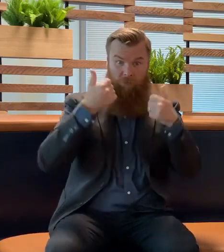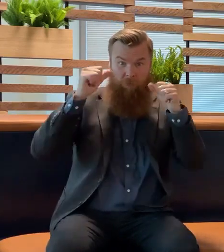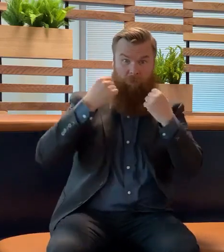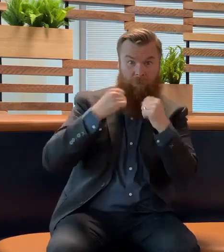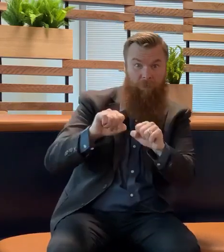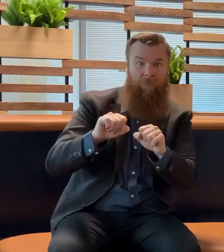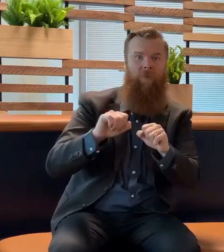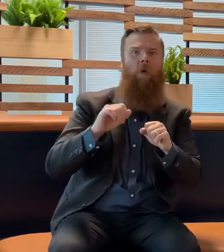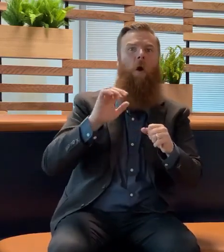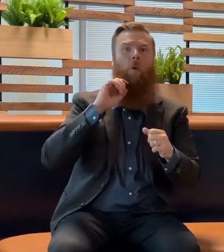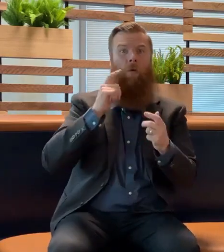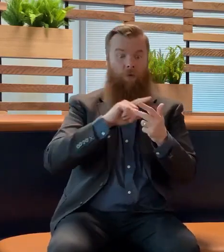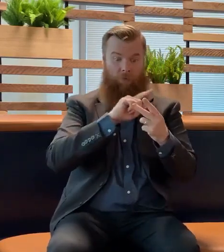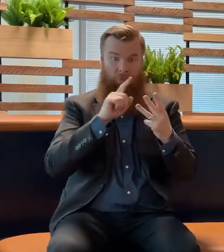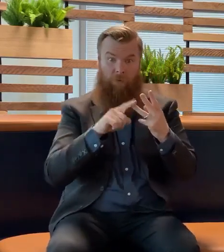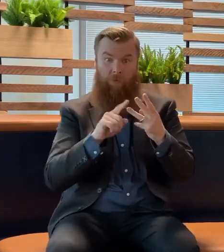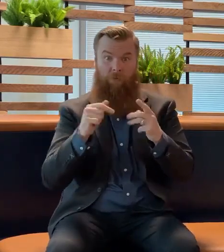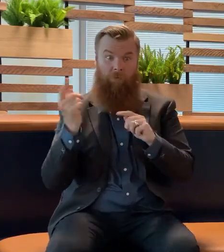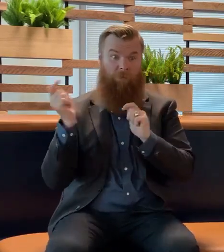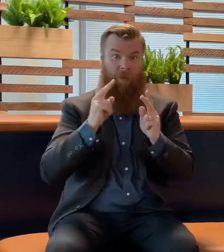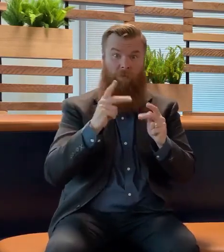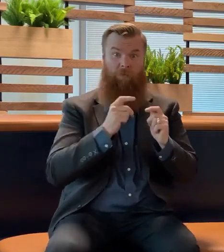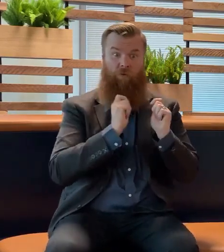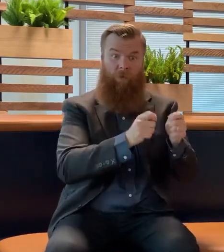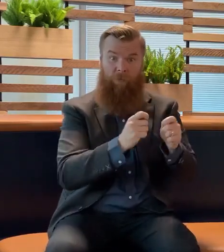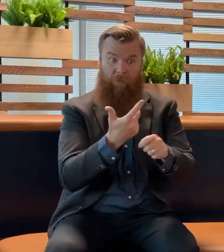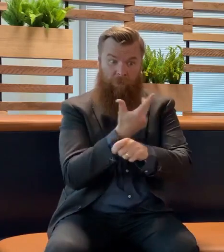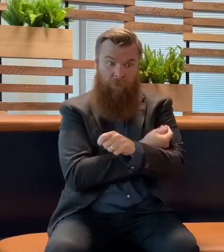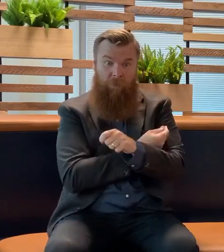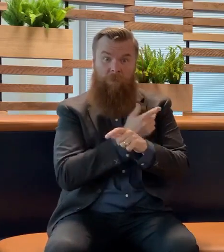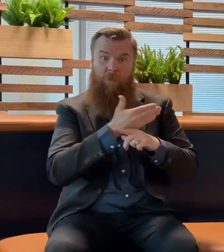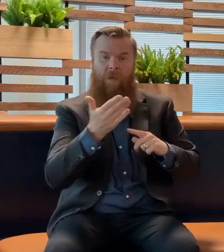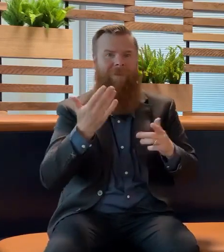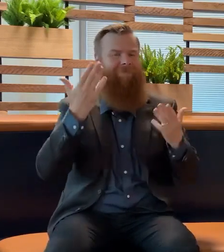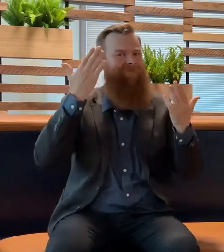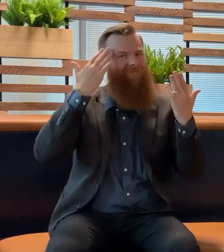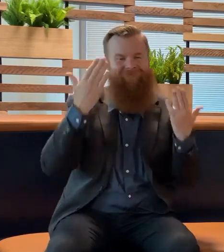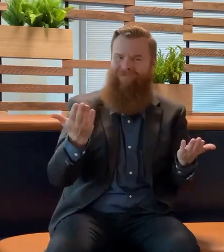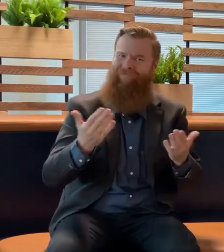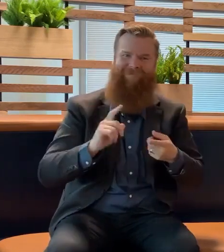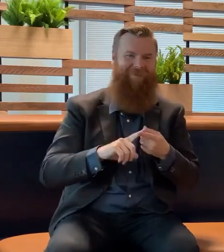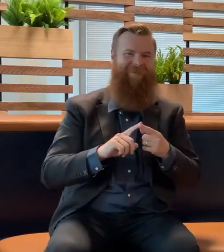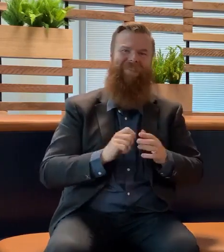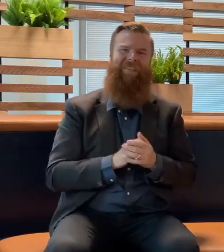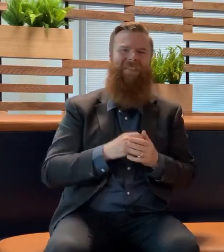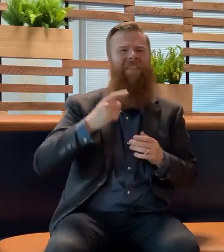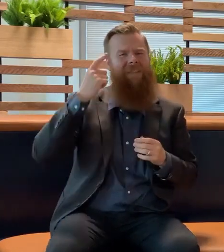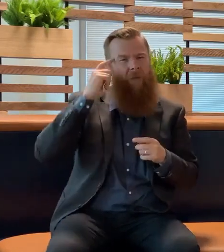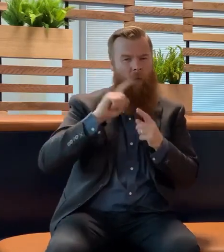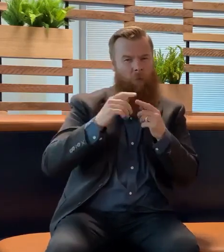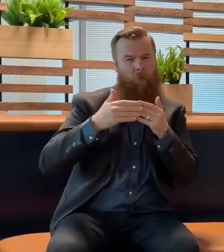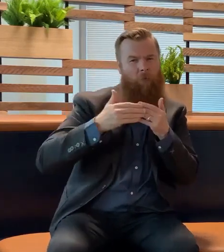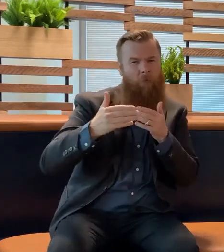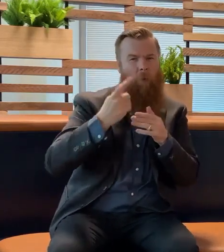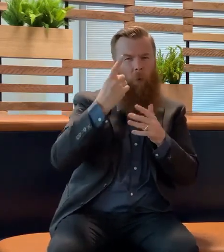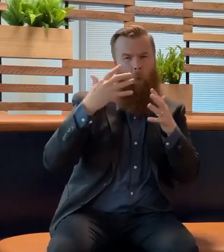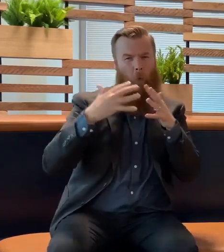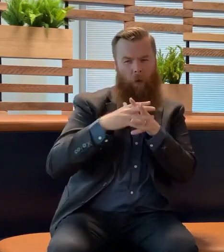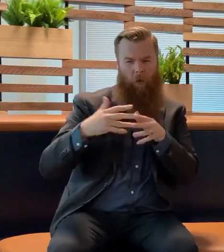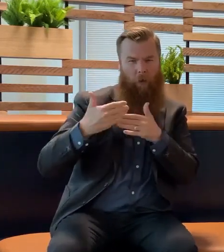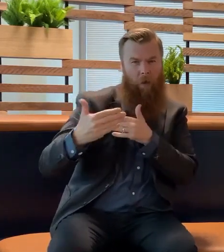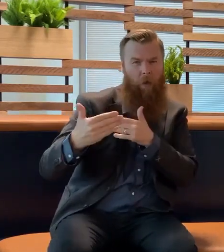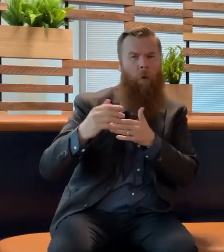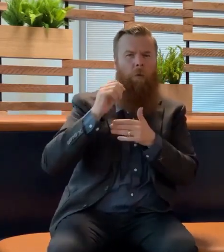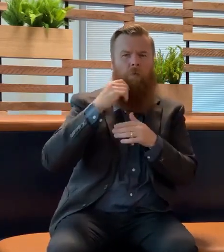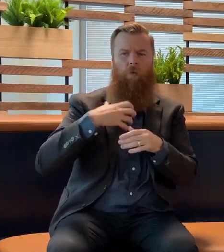will work. These are open questions still. We expect in the next week to find out more about vaccines. The virus is growing